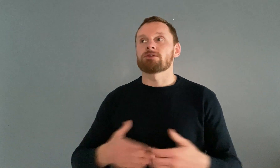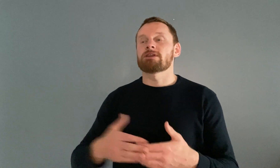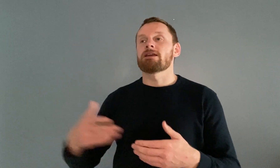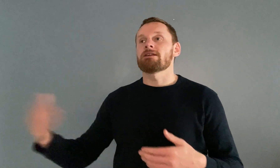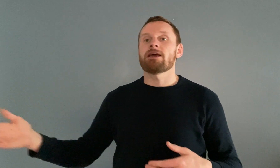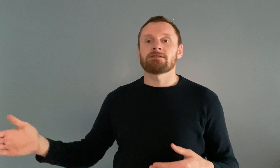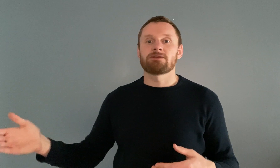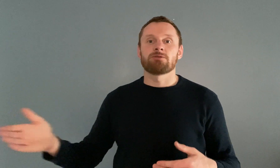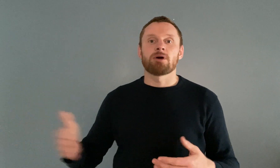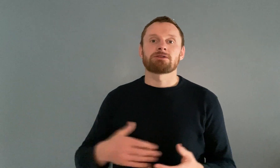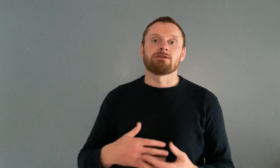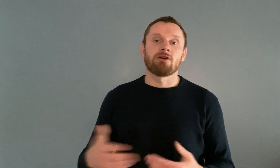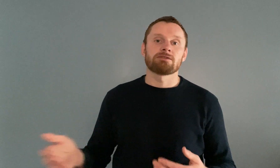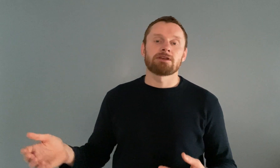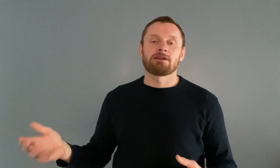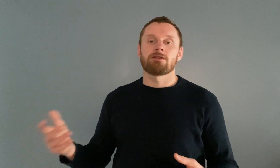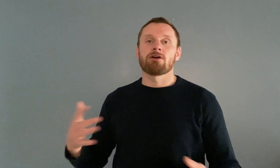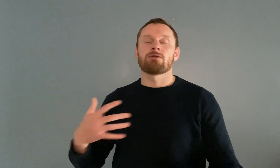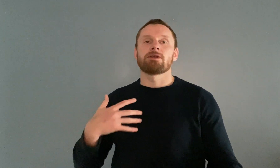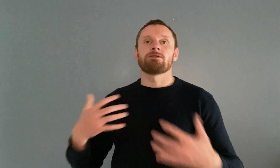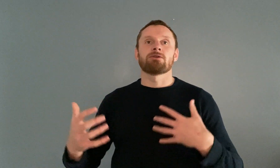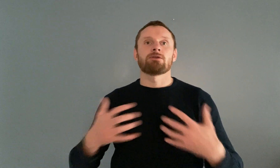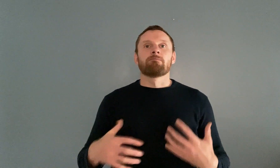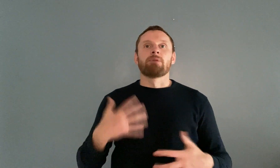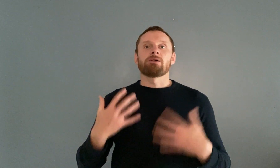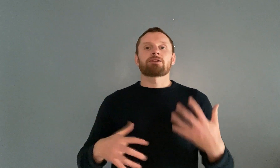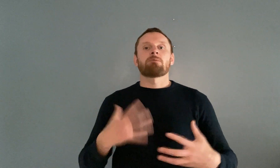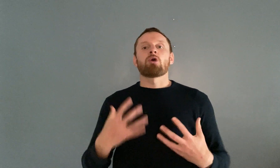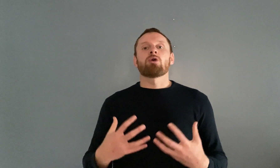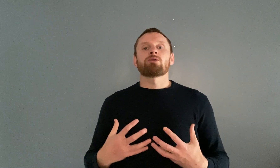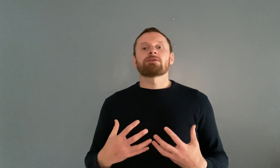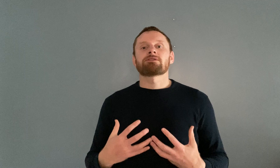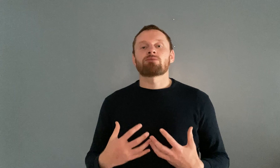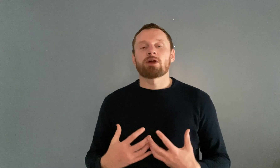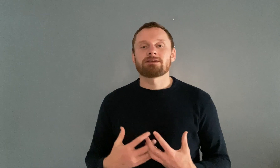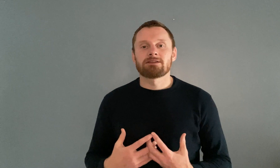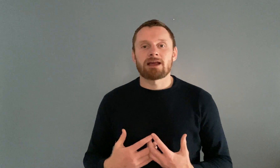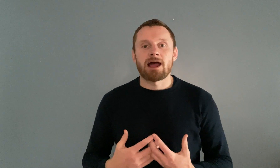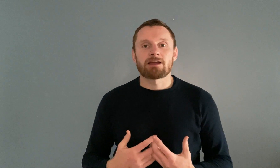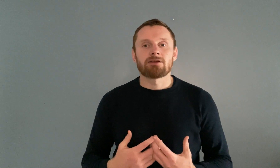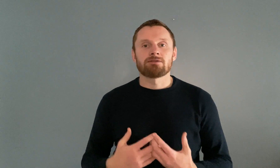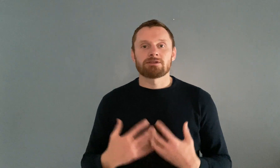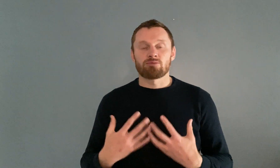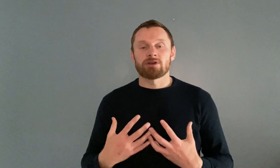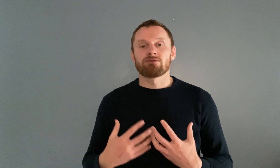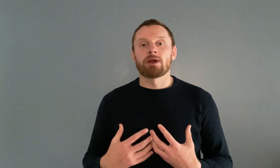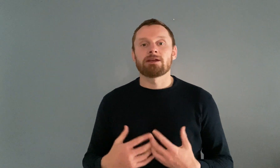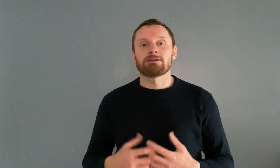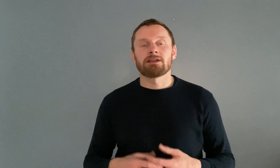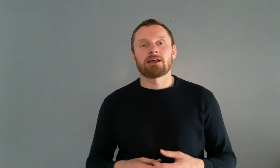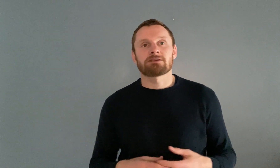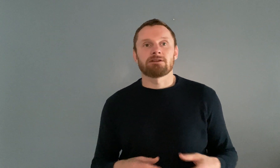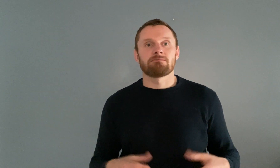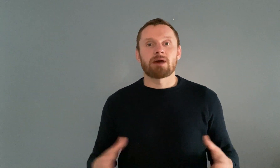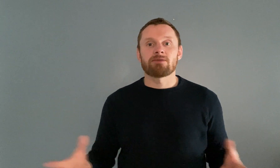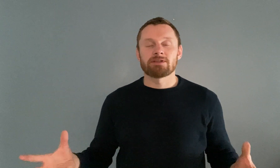you're saying yes too much and not saying no and then you're building up all of this suppressed anger and suppressed rage then that's going to manifest